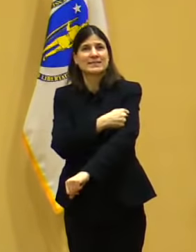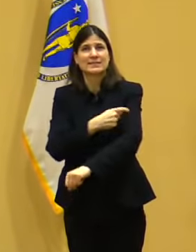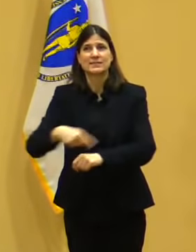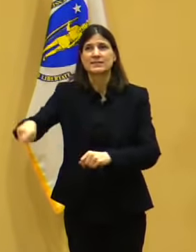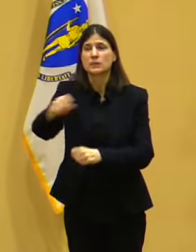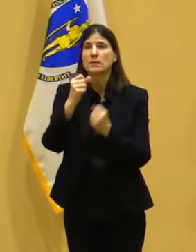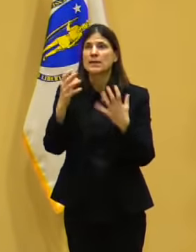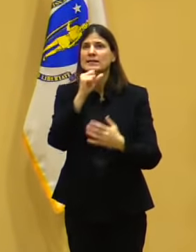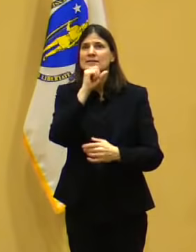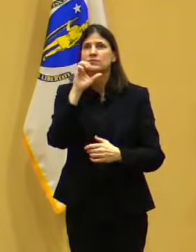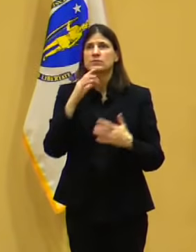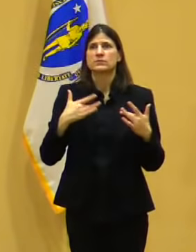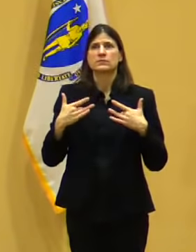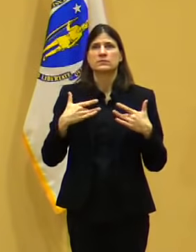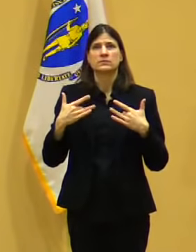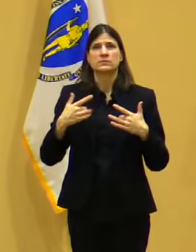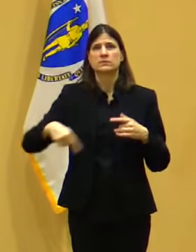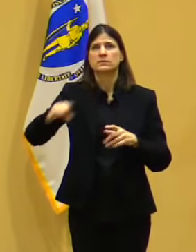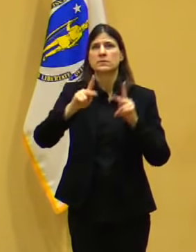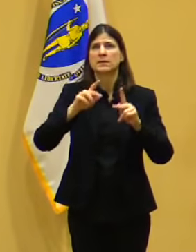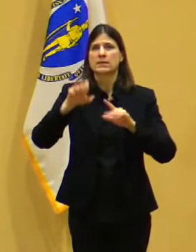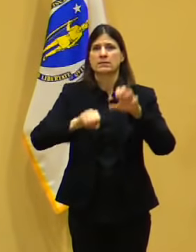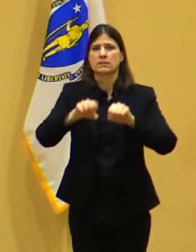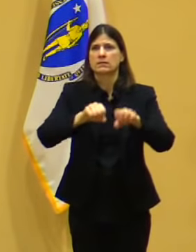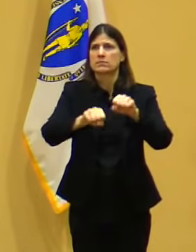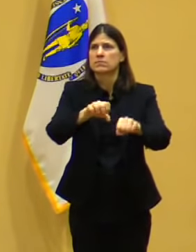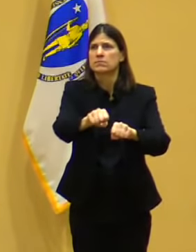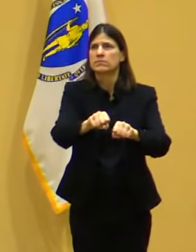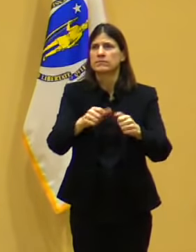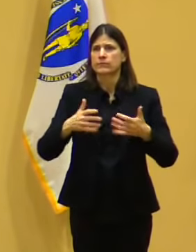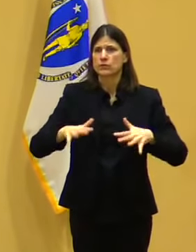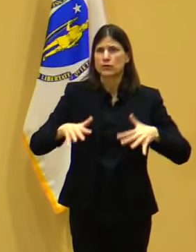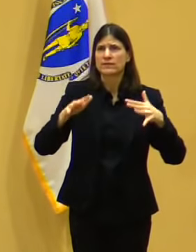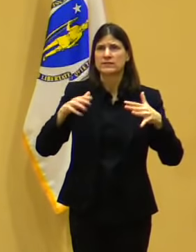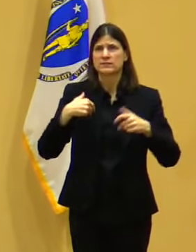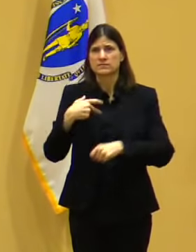I mean, this is not a community, generally speaking,